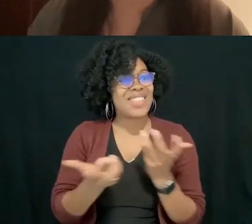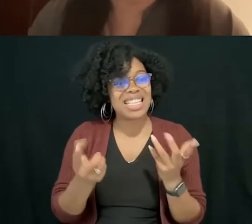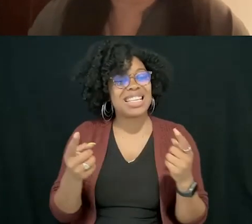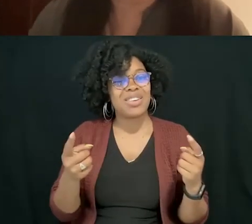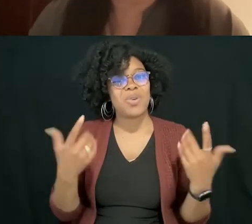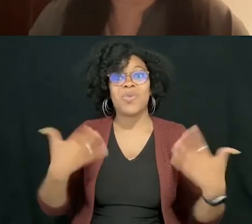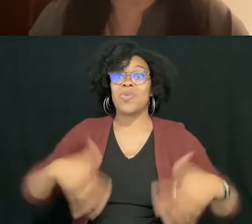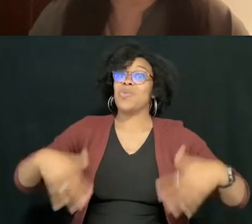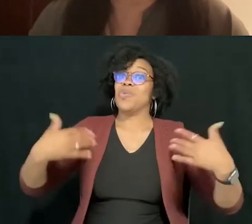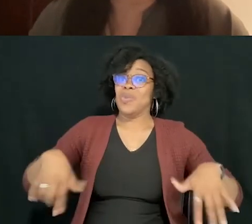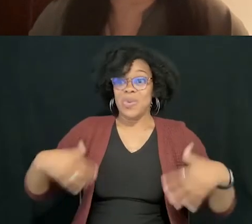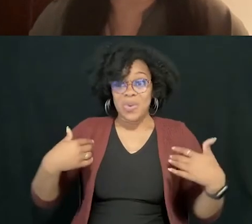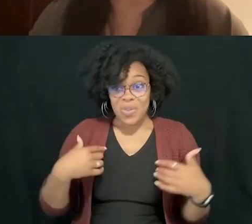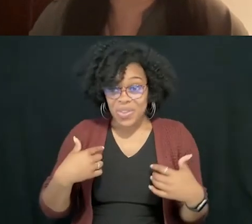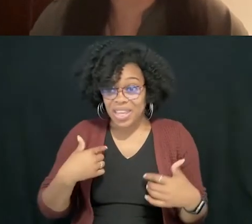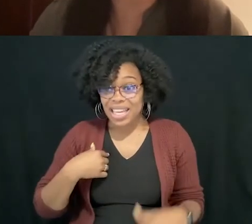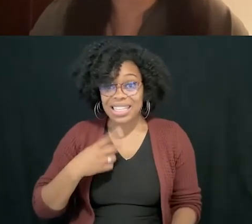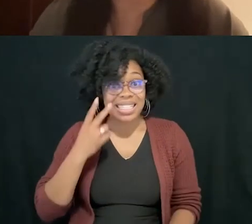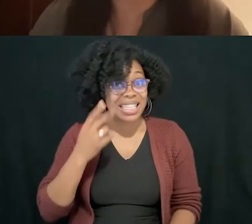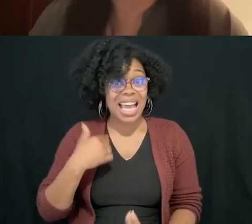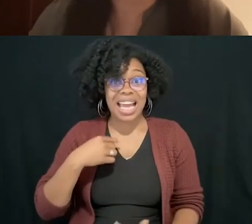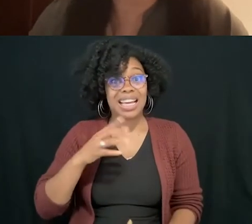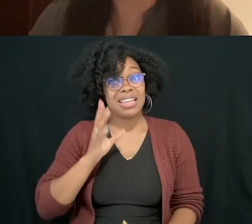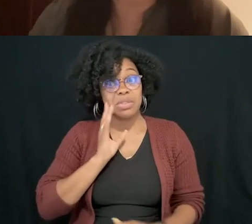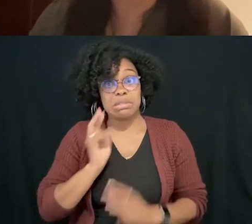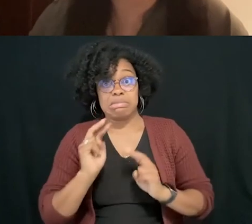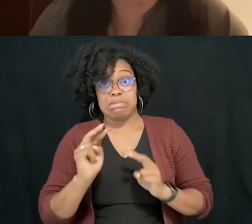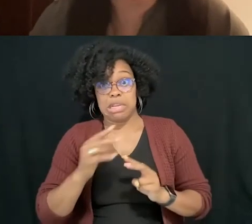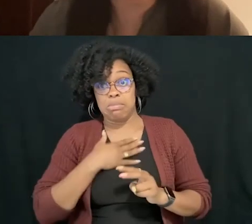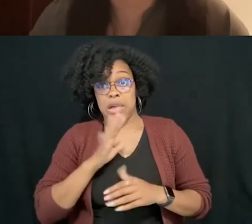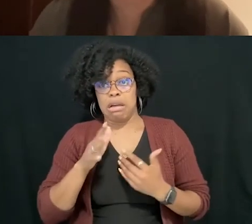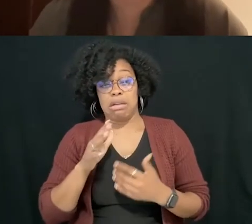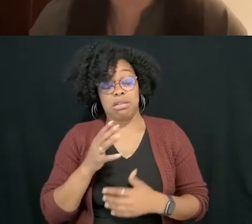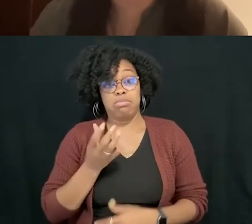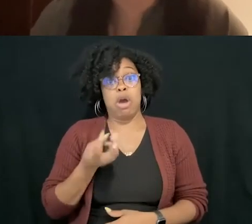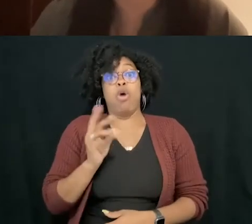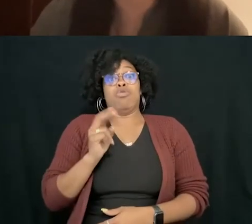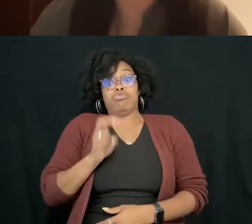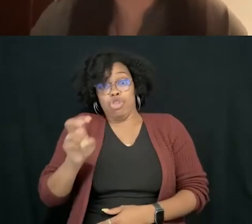oh, I can see I need to look forward to as, on my own journey as a parent. Uh,